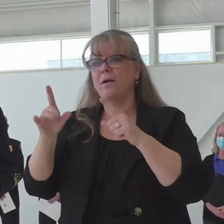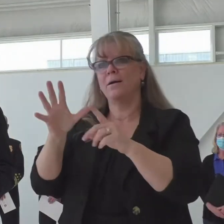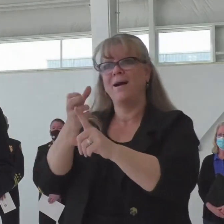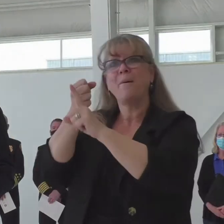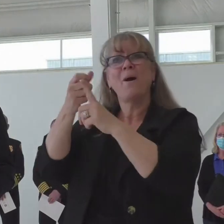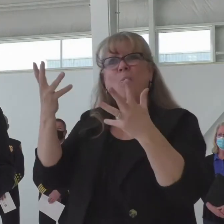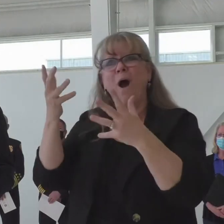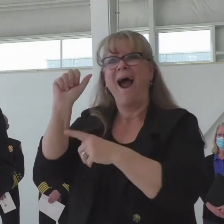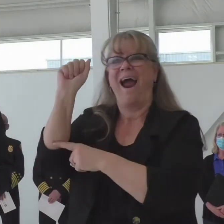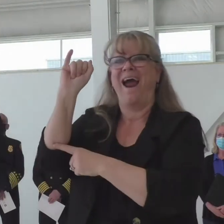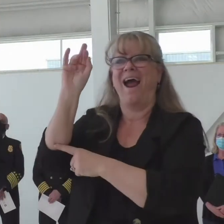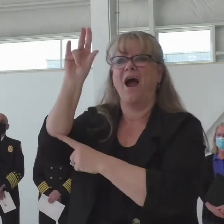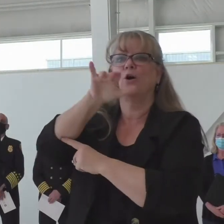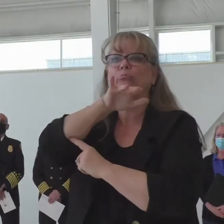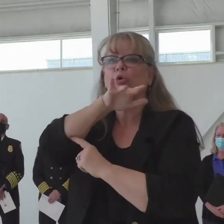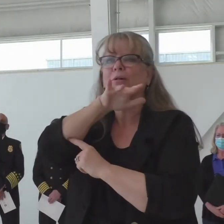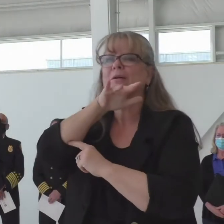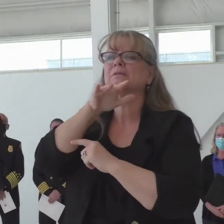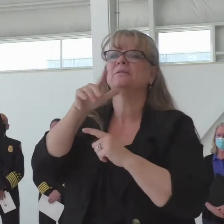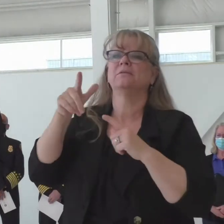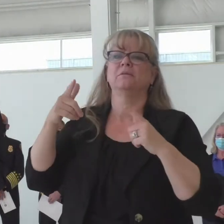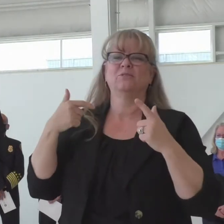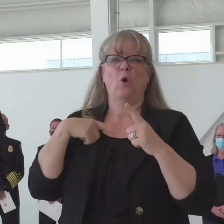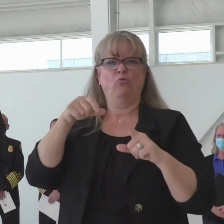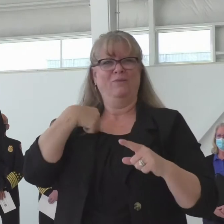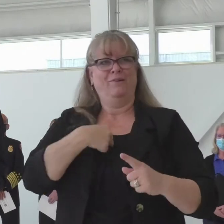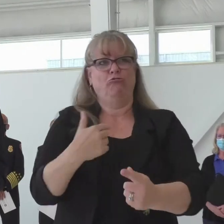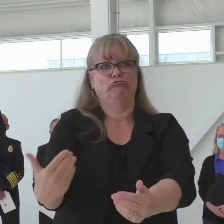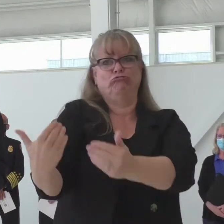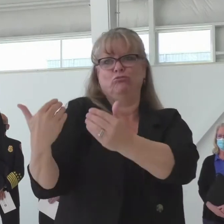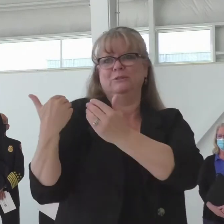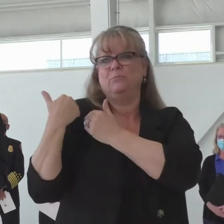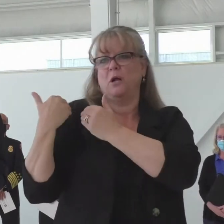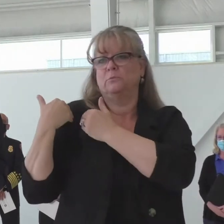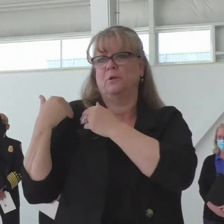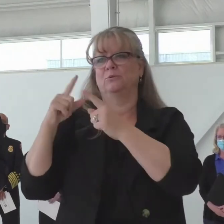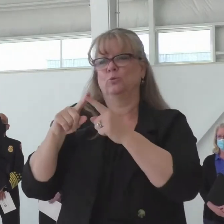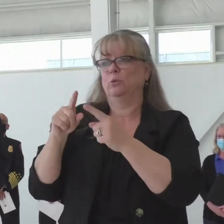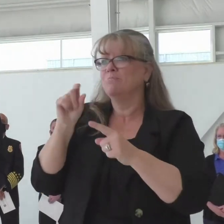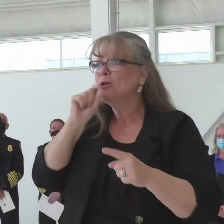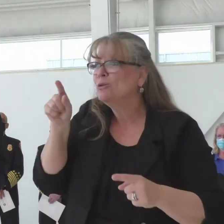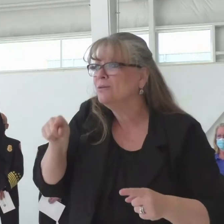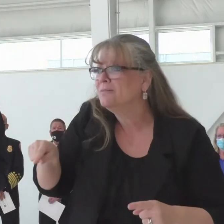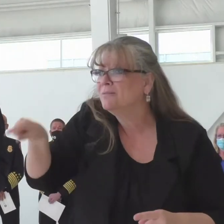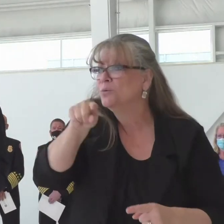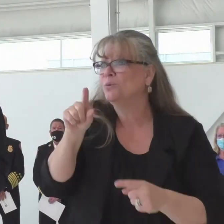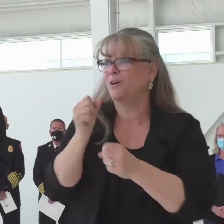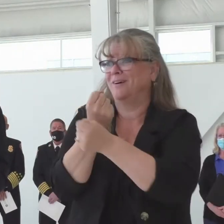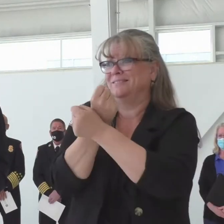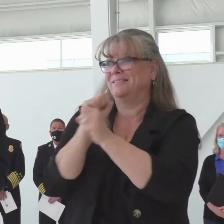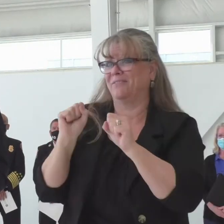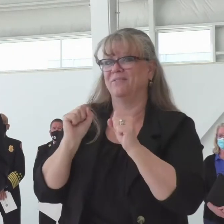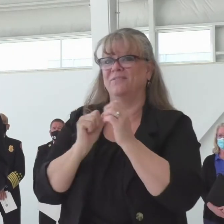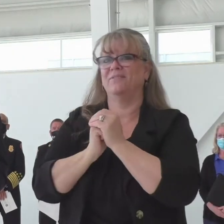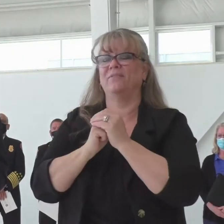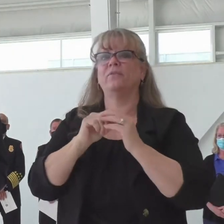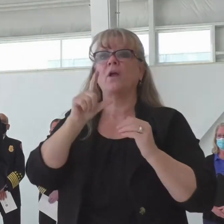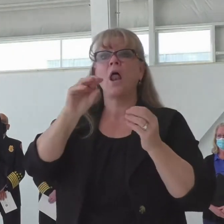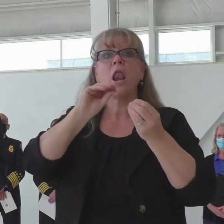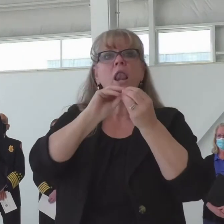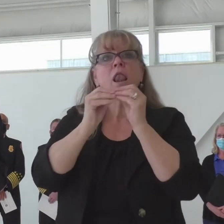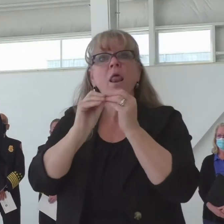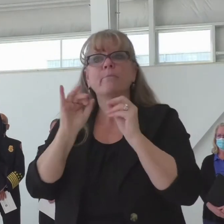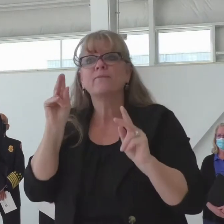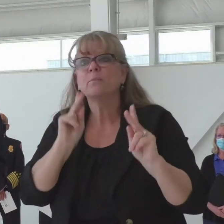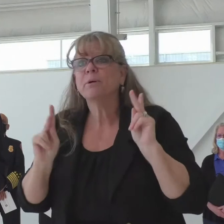shared responsibility to keep one another safe. And the number of people at risk of wildfires in Colorado will continue to